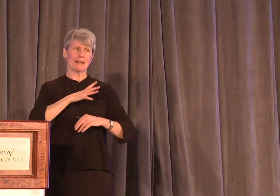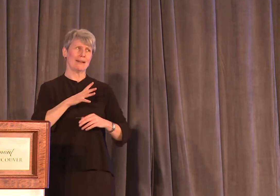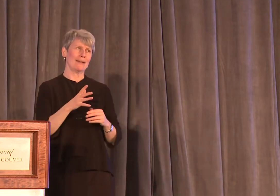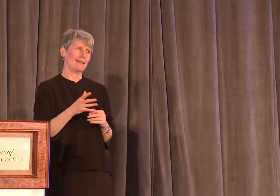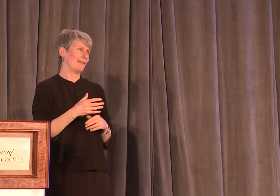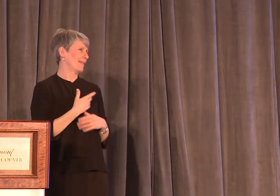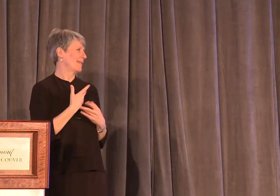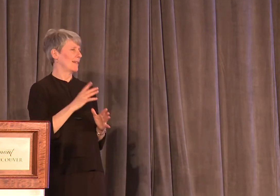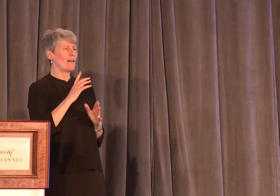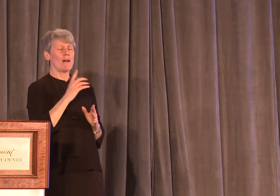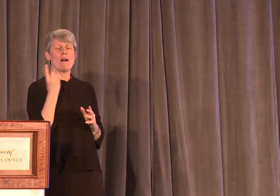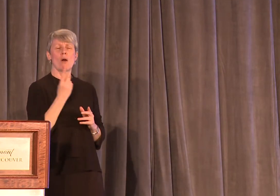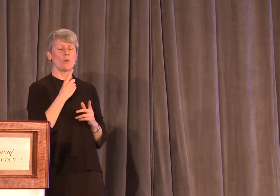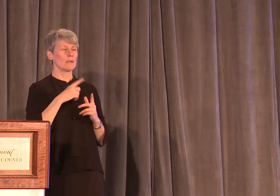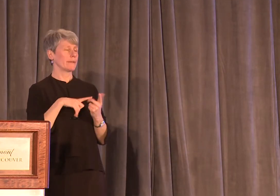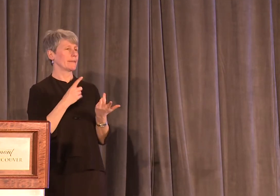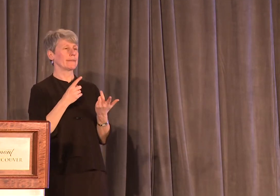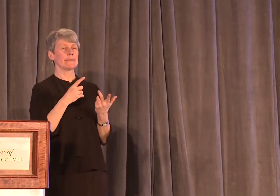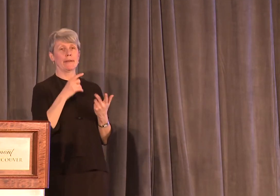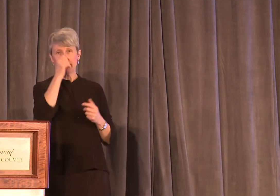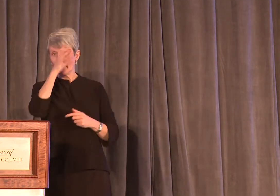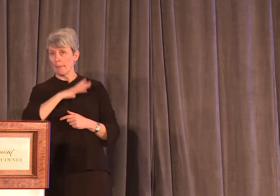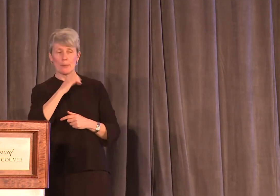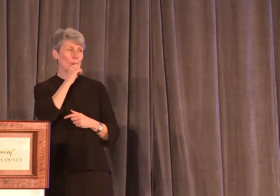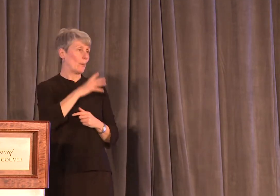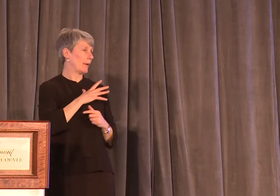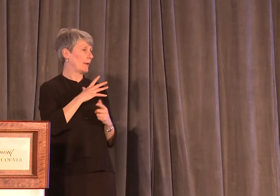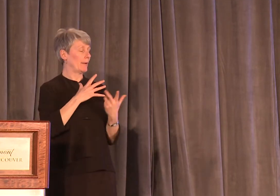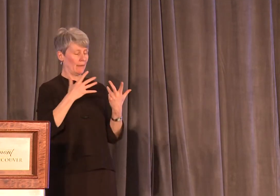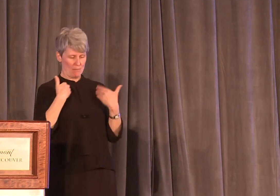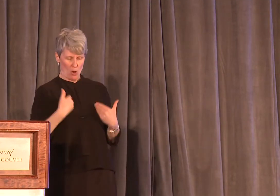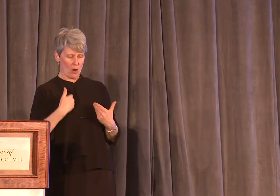will always be a hormonal and biological difference between men and women.